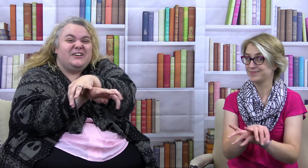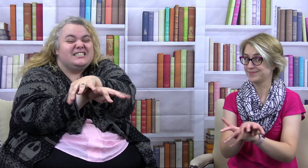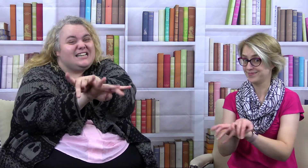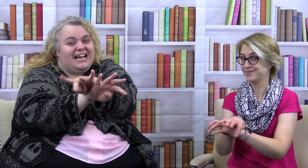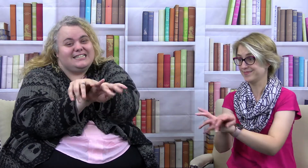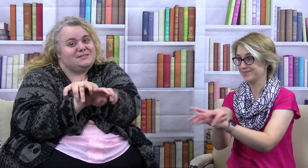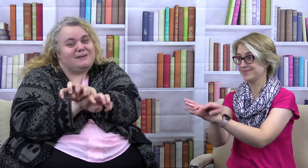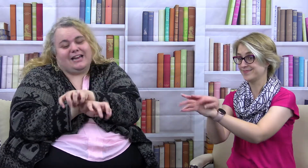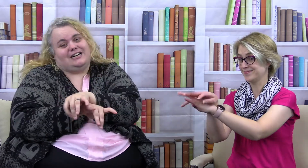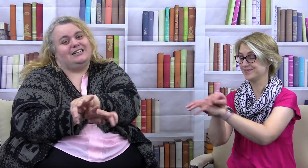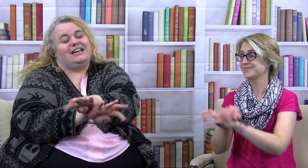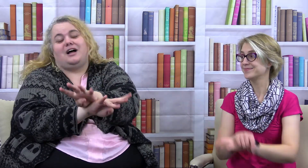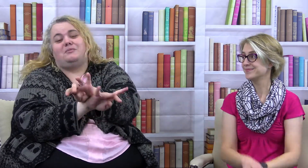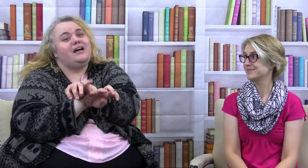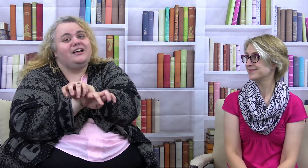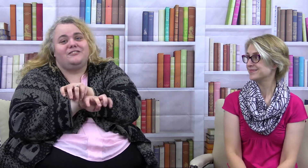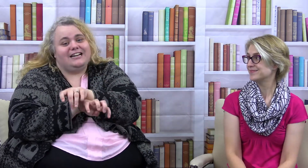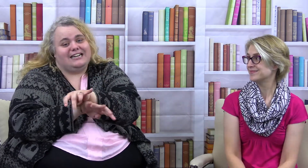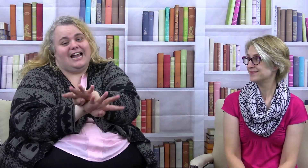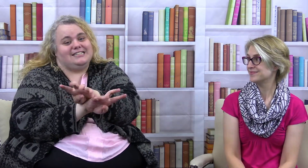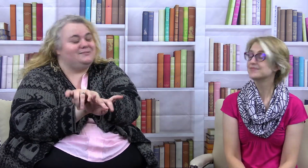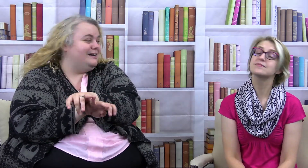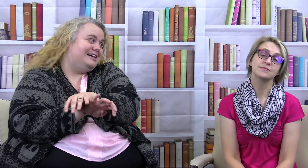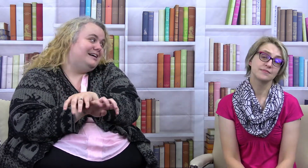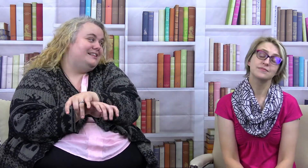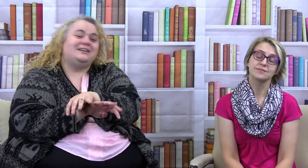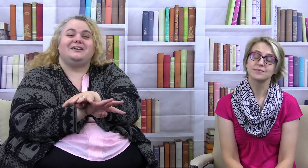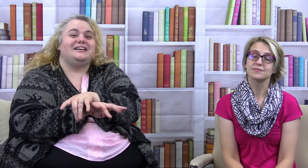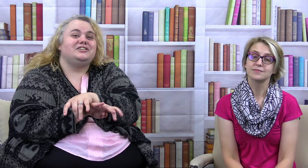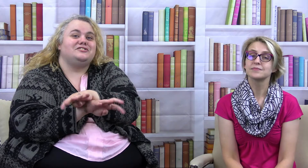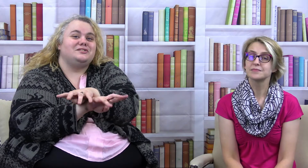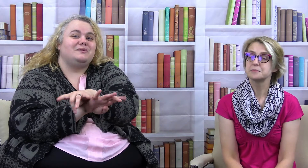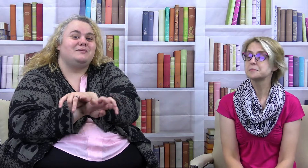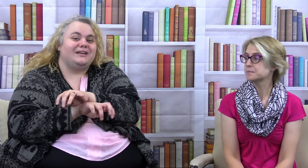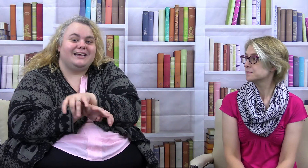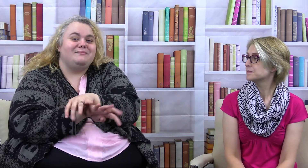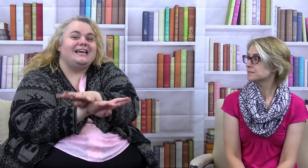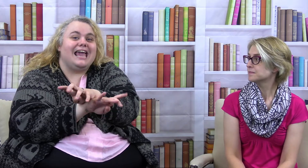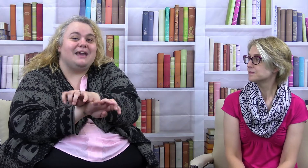you can sign spider. And I'll probably go run and hide somewhere in the children's apartment. It could be a game.